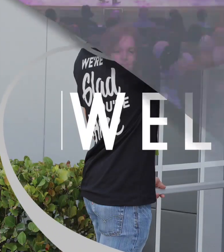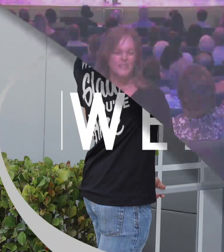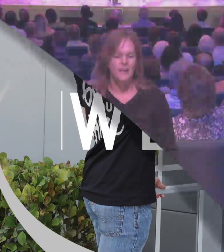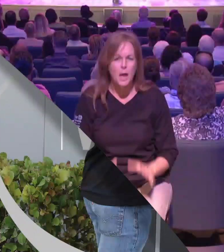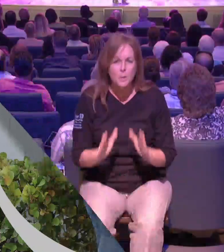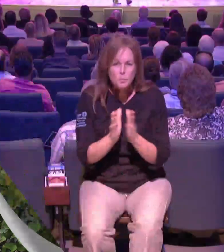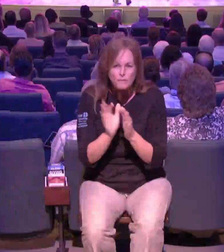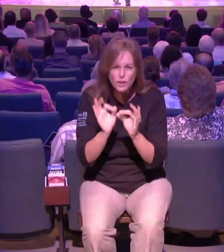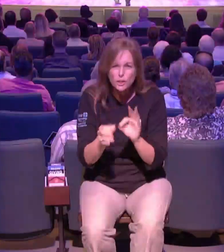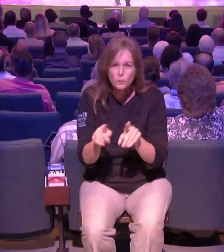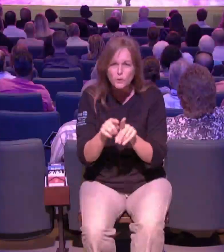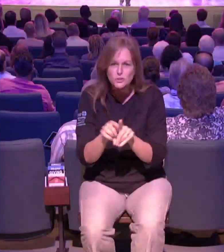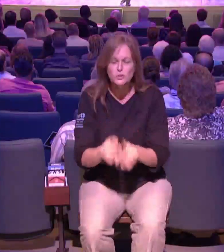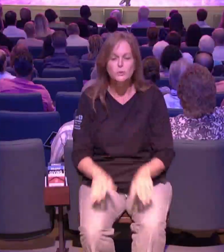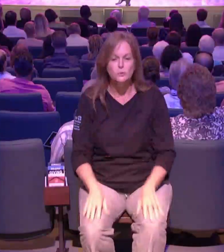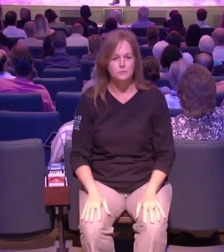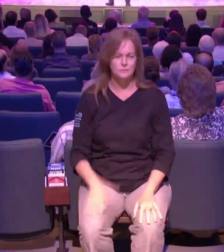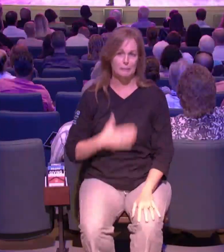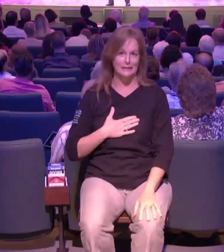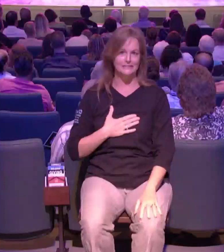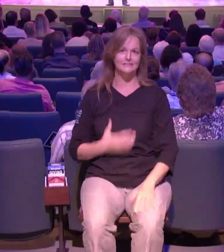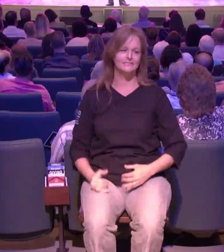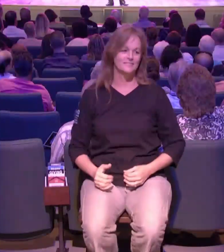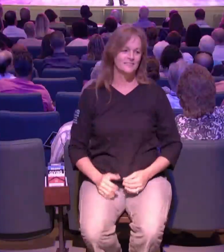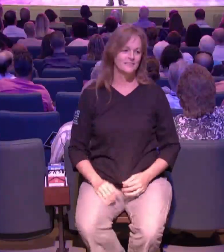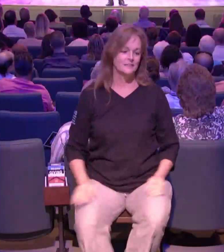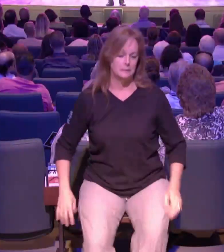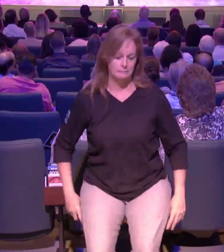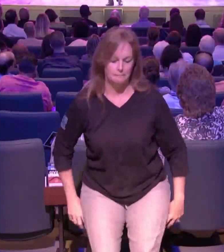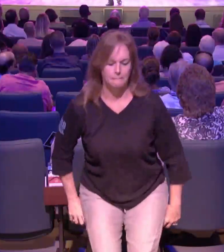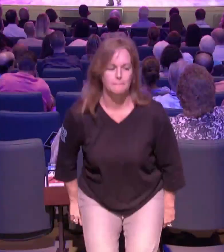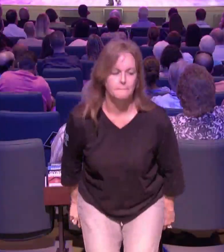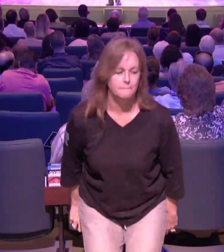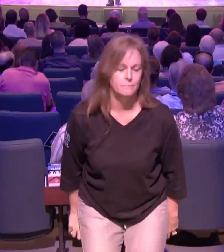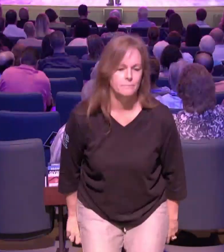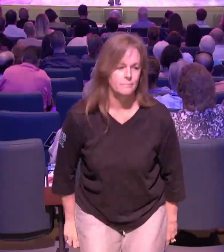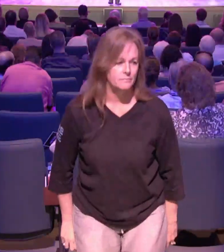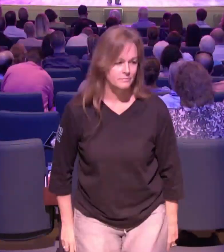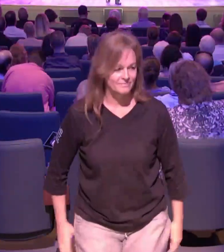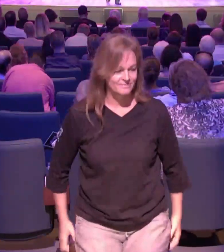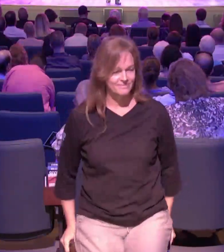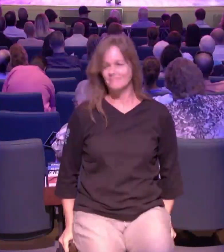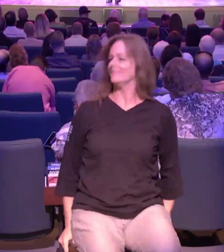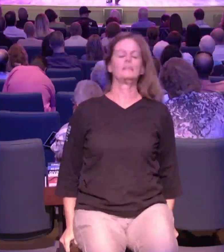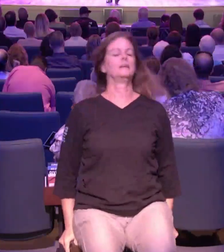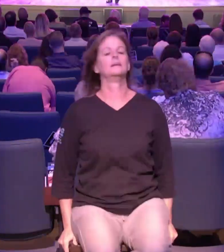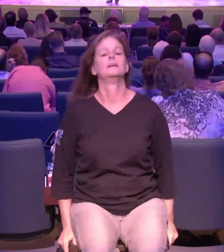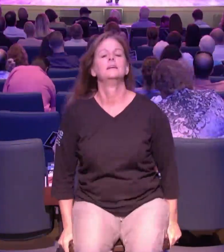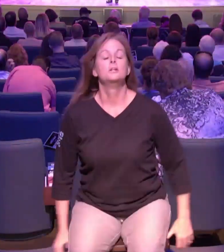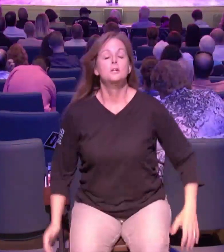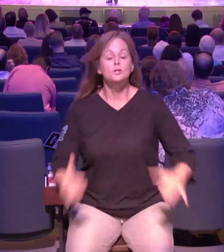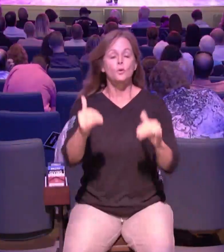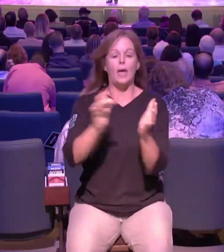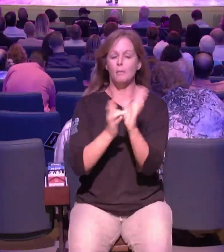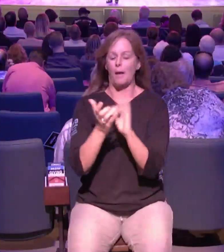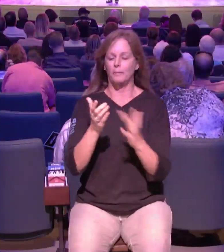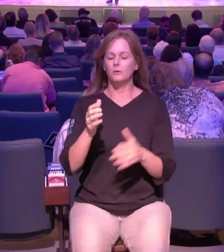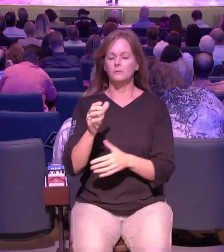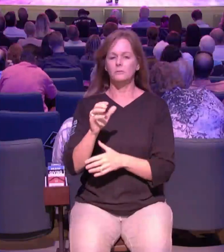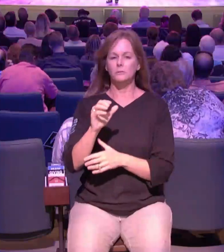all right so grab your bibles open them up or turn them on to mark chapter 2 some of you know what i mean by turn them on if you don't know what i mean by